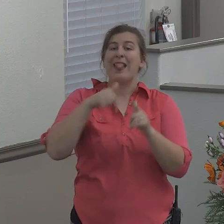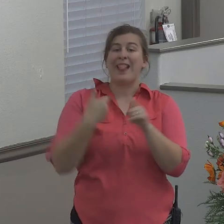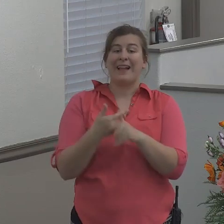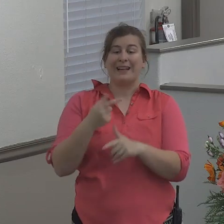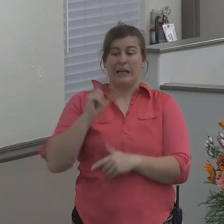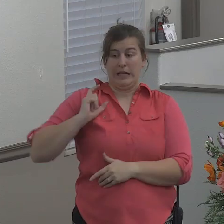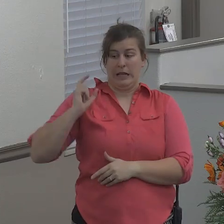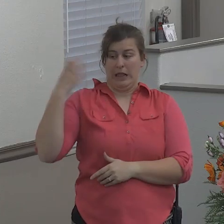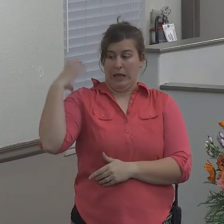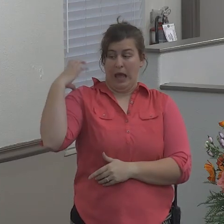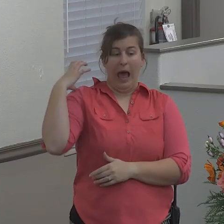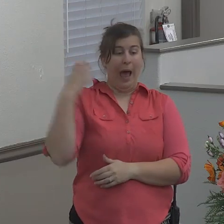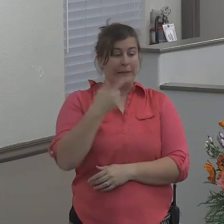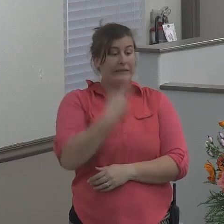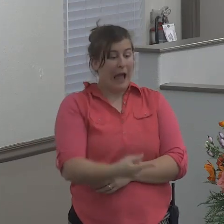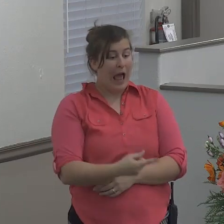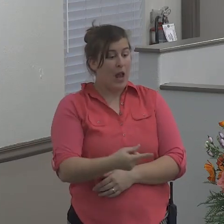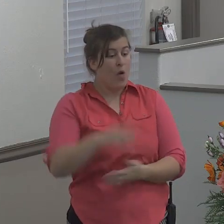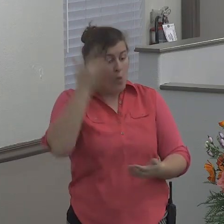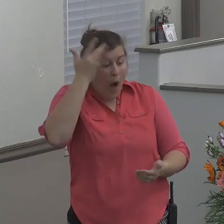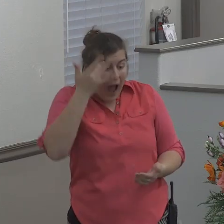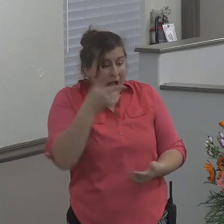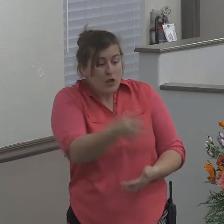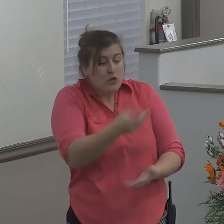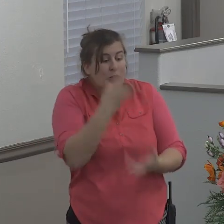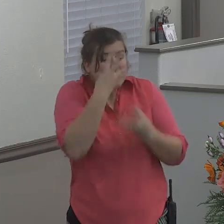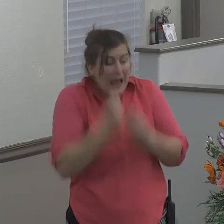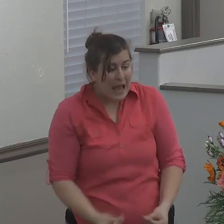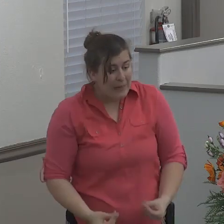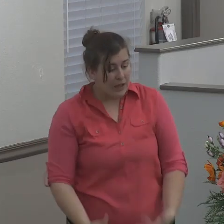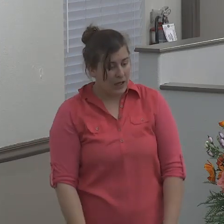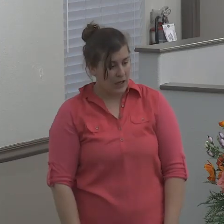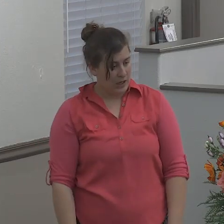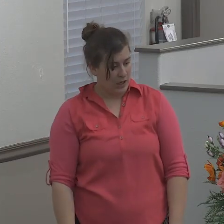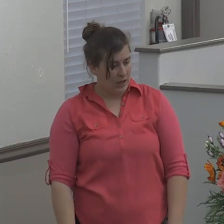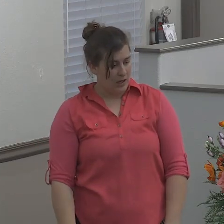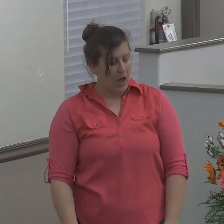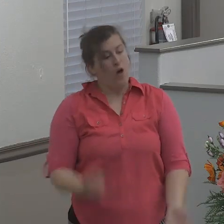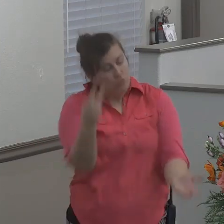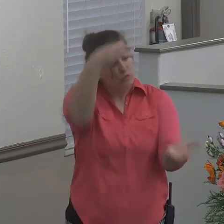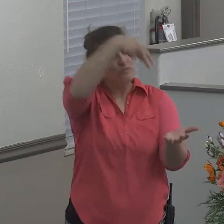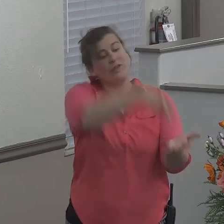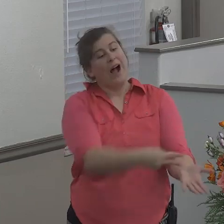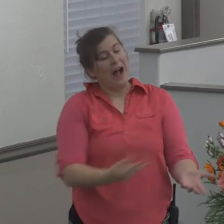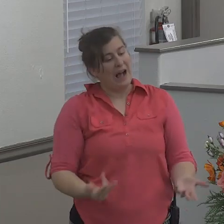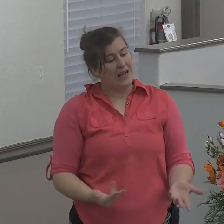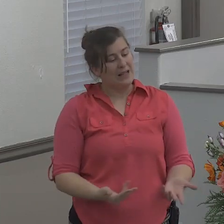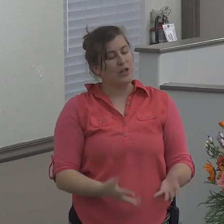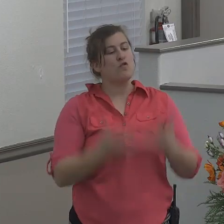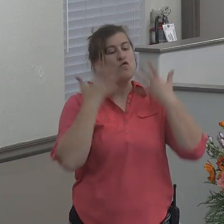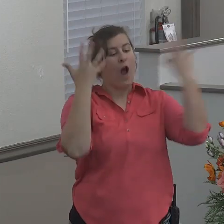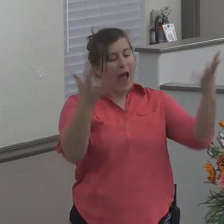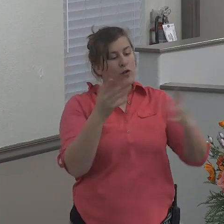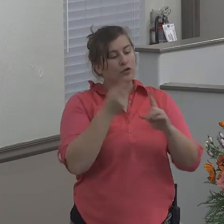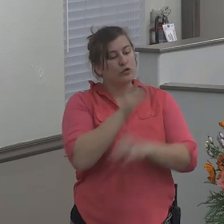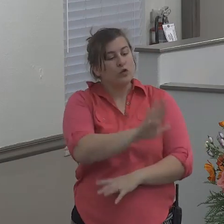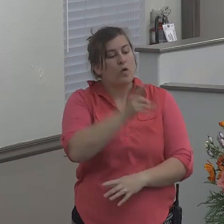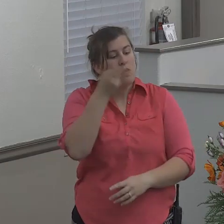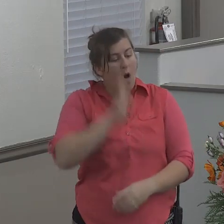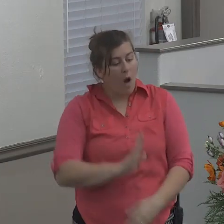and said unto him, What meanest thou, O sleeper? Arise, call upon thy God.